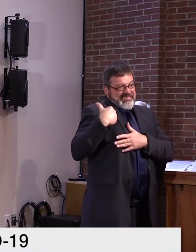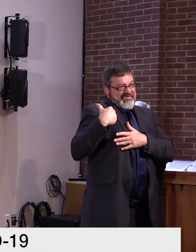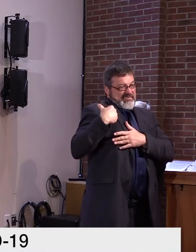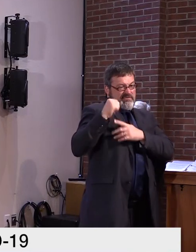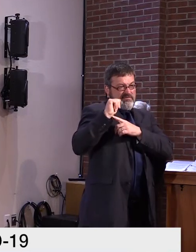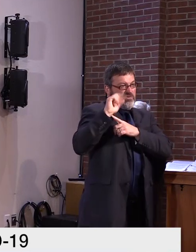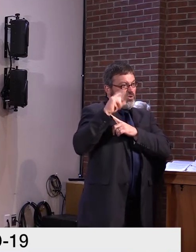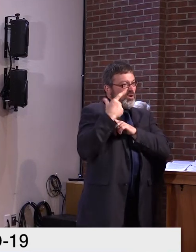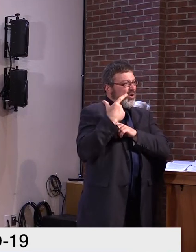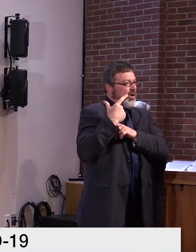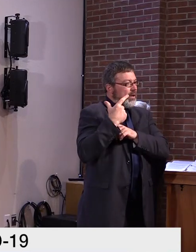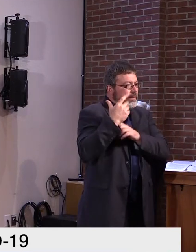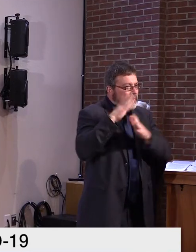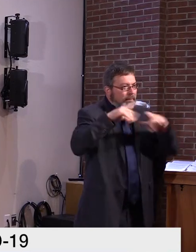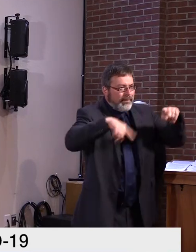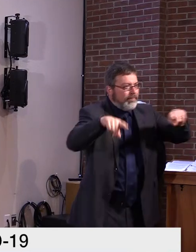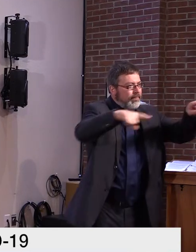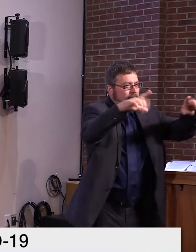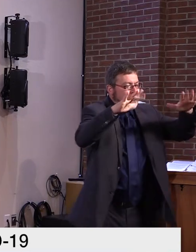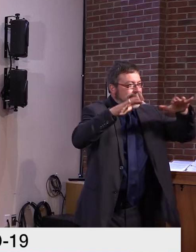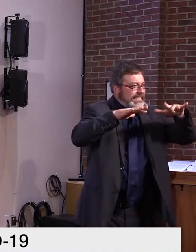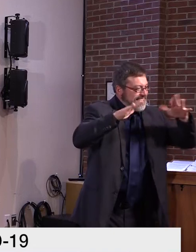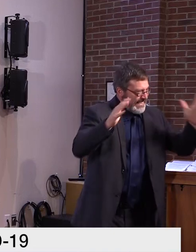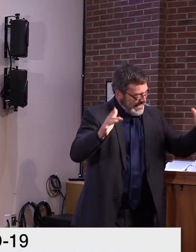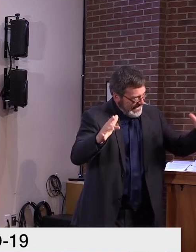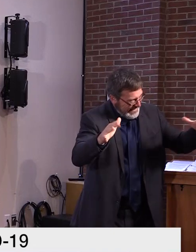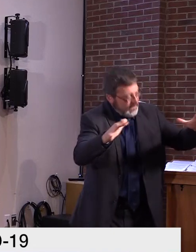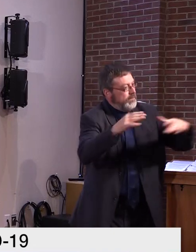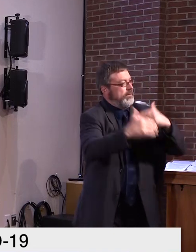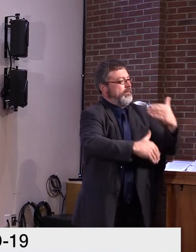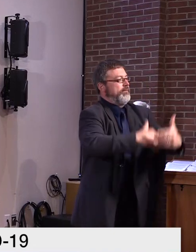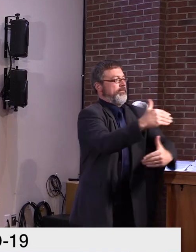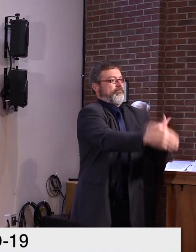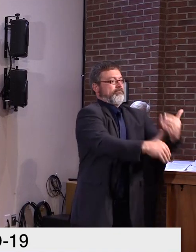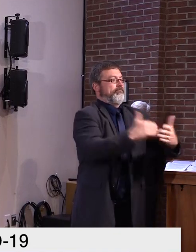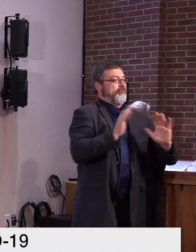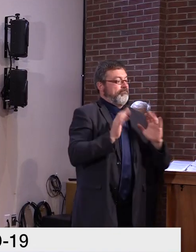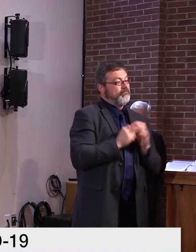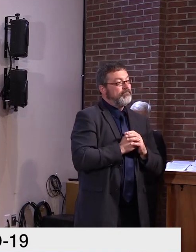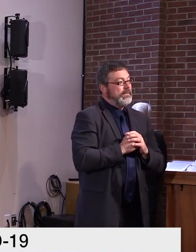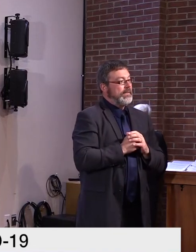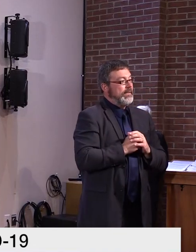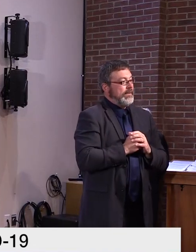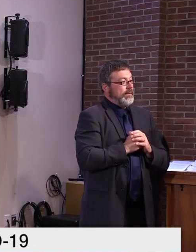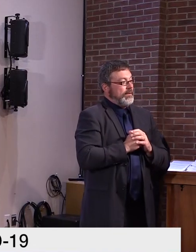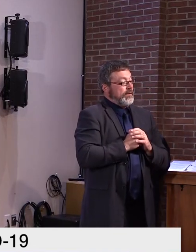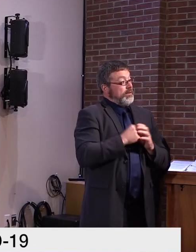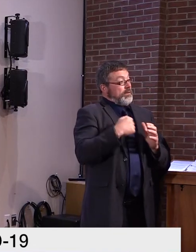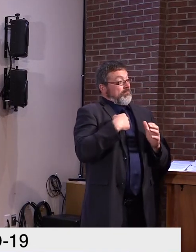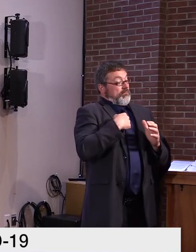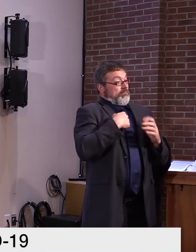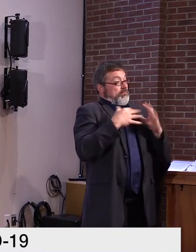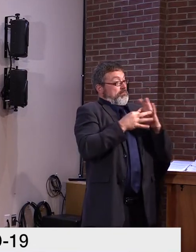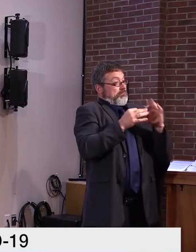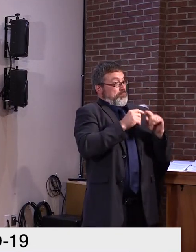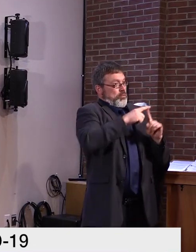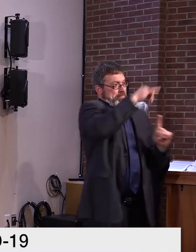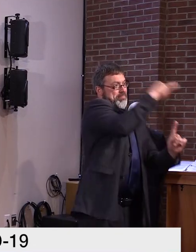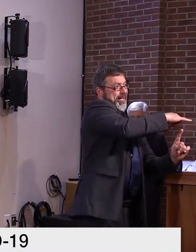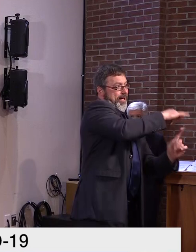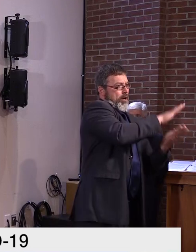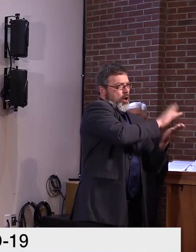Don't have a lot to add to what Commissioner Pichak has presented already in terms of the health update. You've heard about the